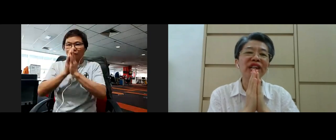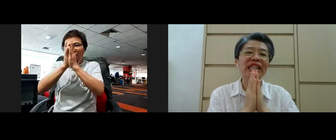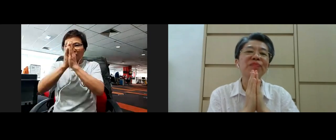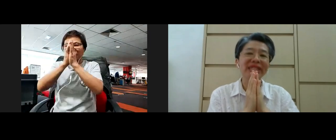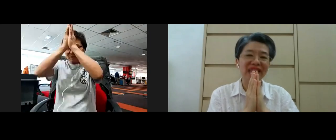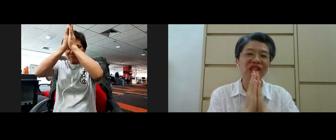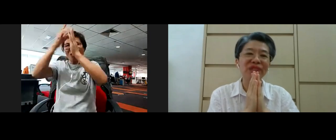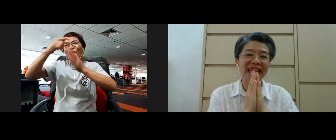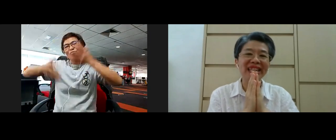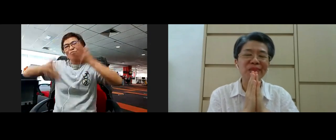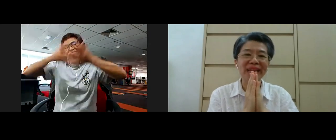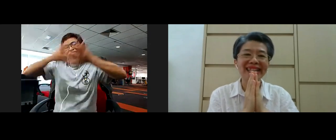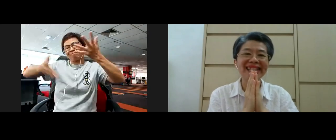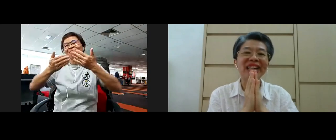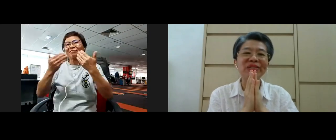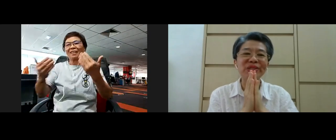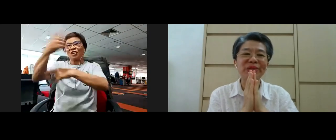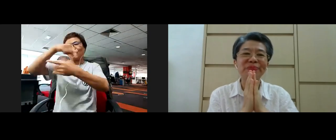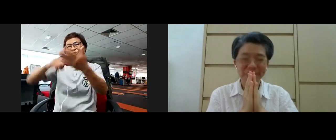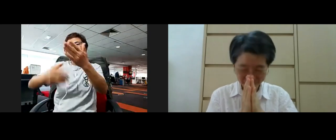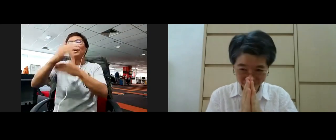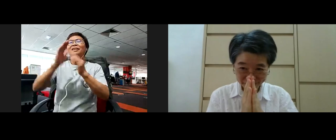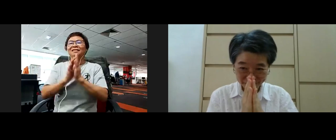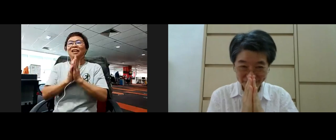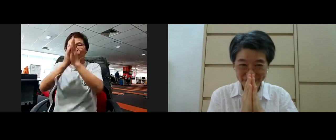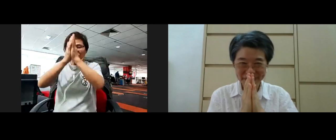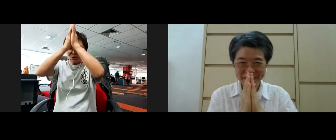language interpretation today this morning Sadhu to you